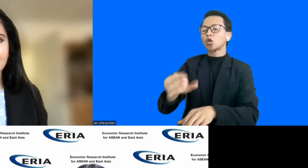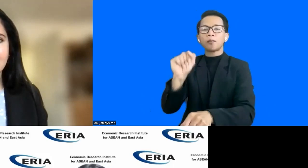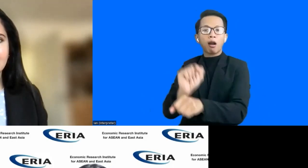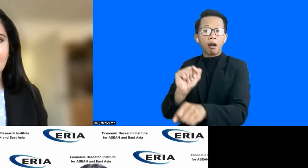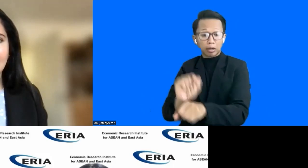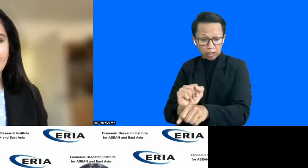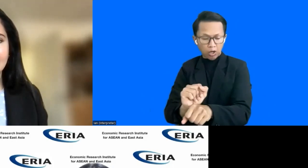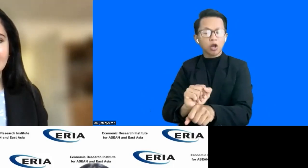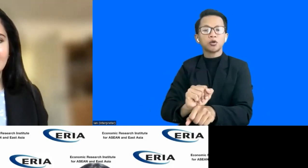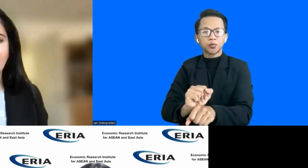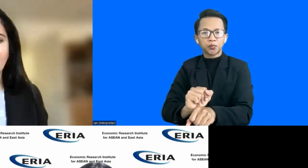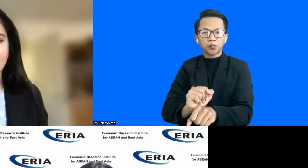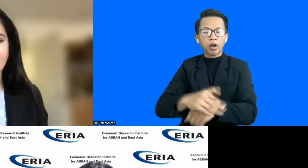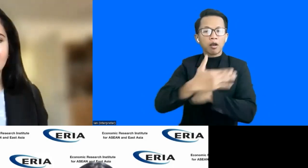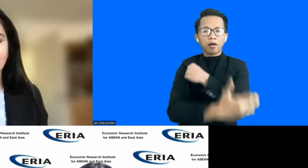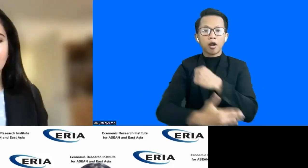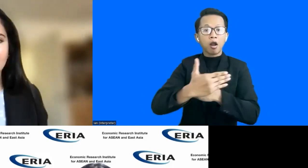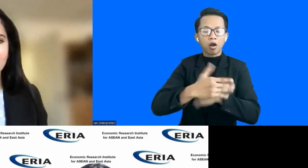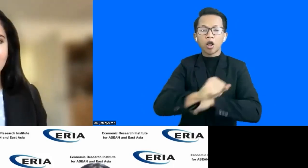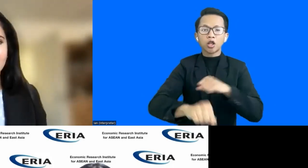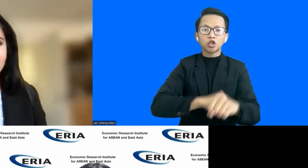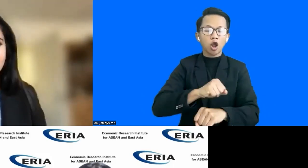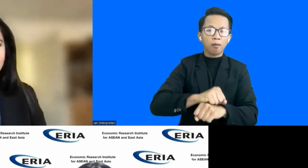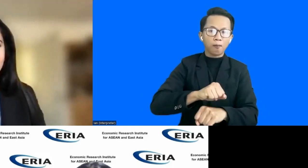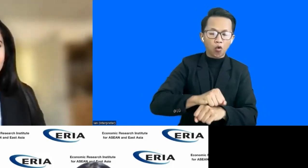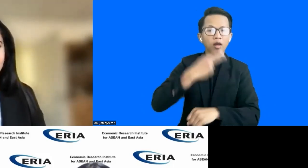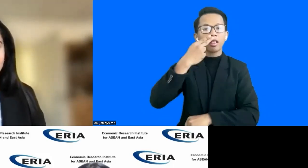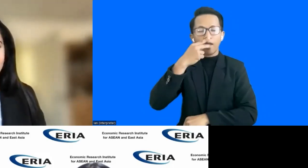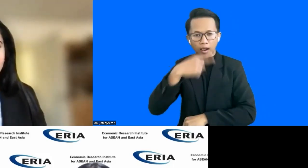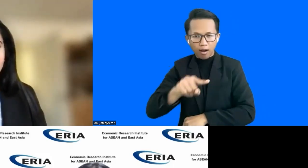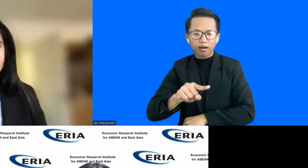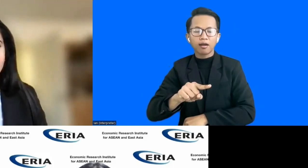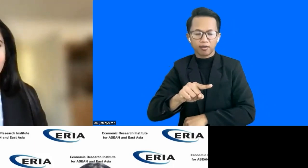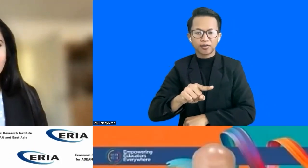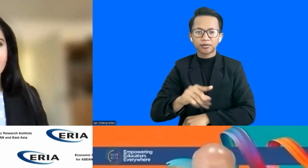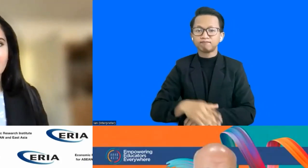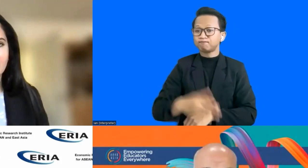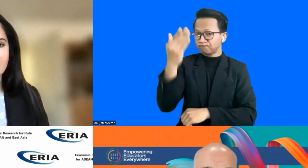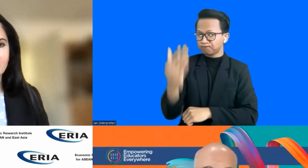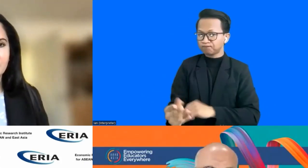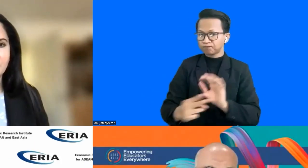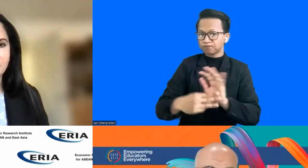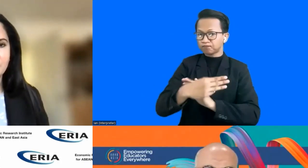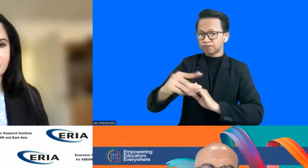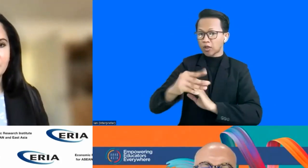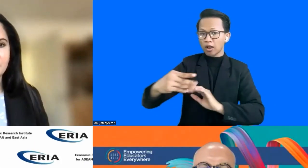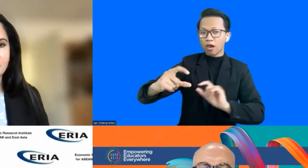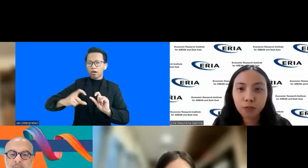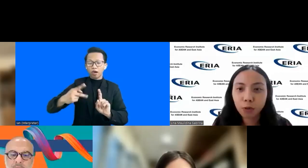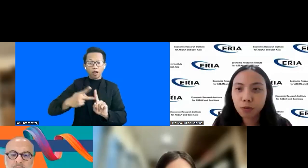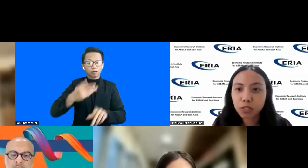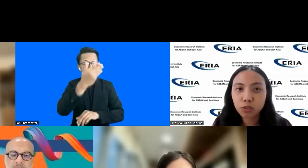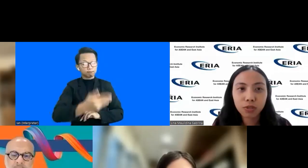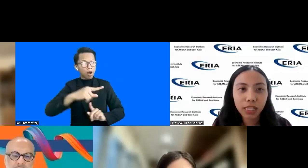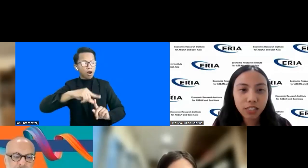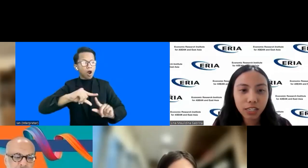country in Singapore and Thailand. So we have here Nilesh and Tan Chanok. So maybe I would like to give